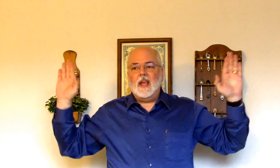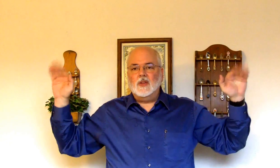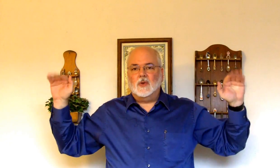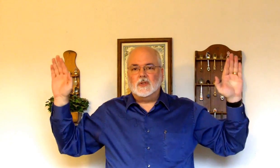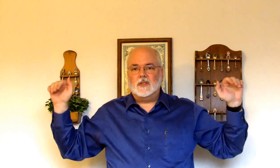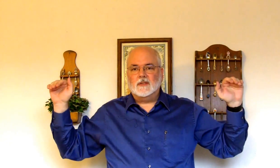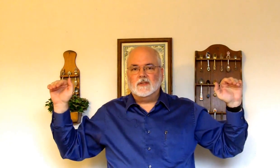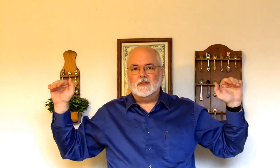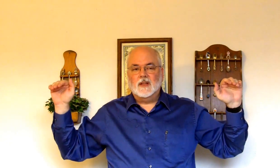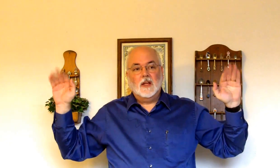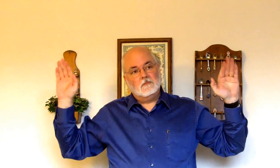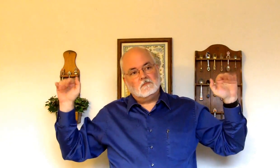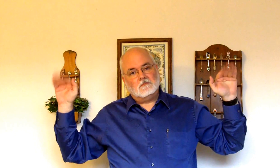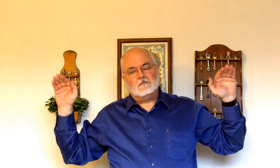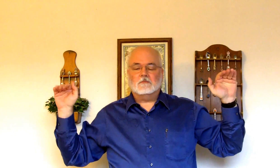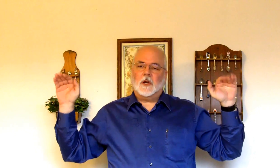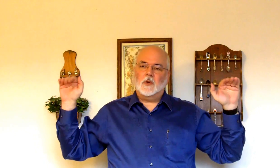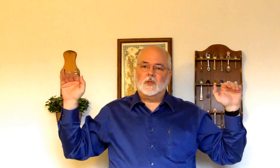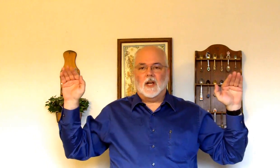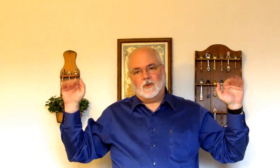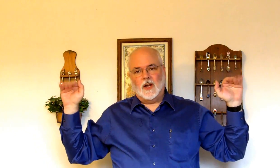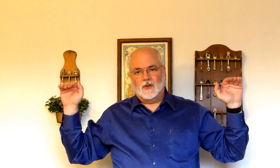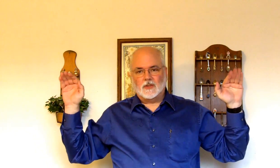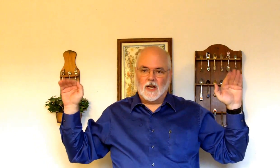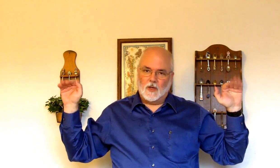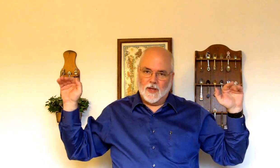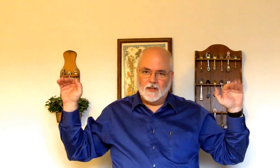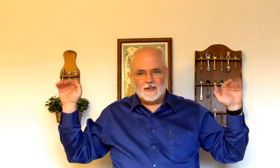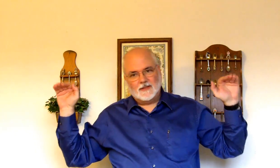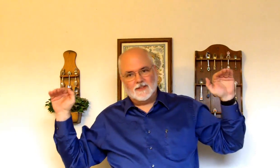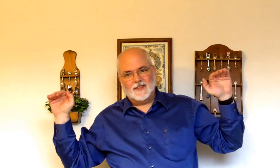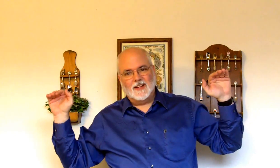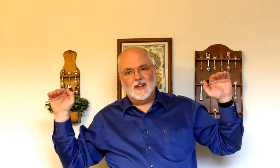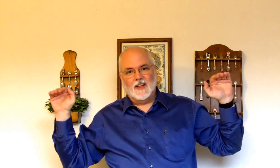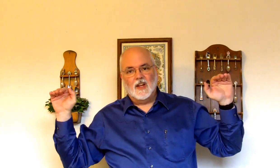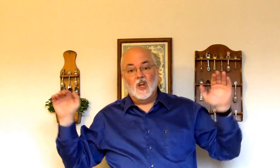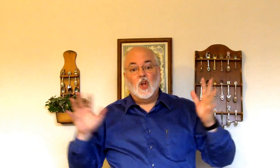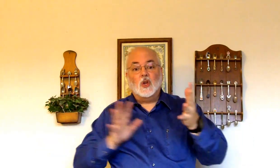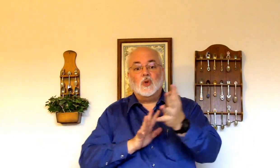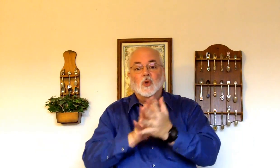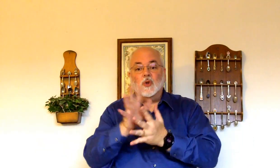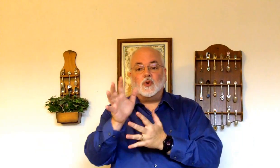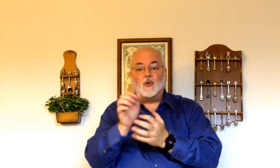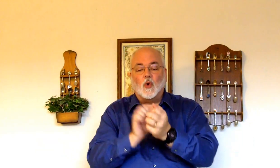Angels. Pretty cool sign for angels. They got little wings. To destroy.